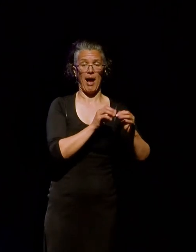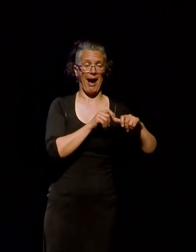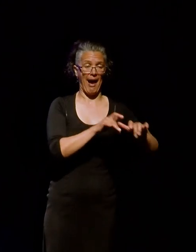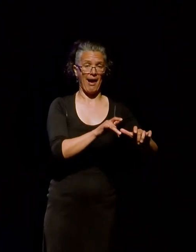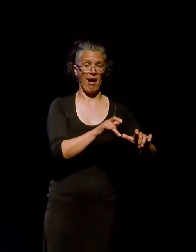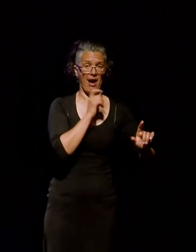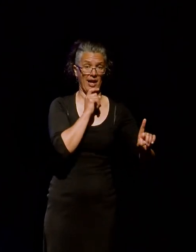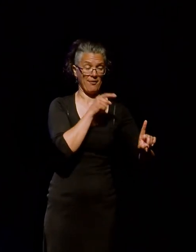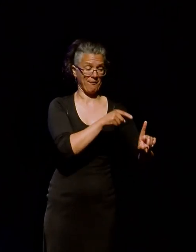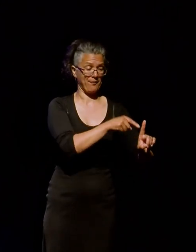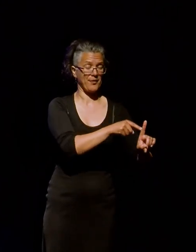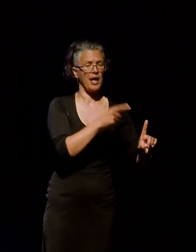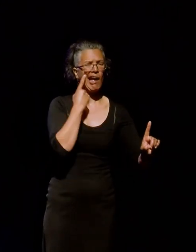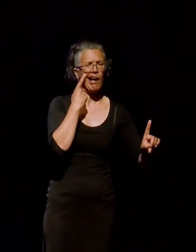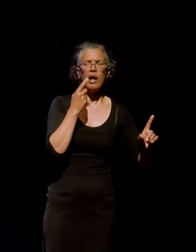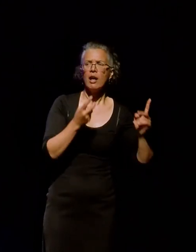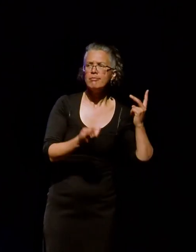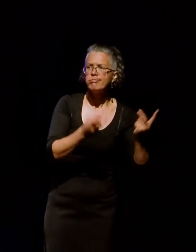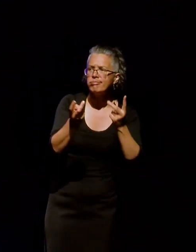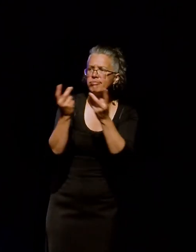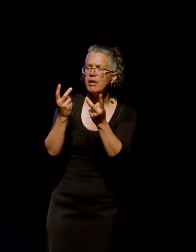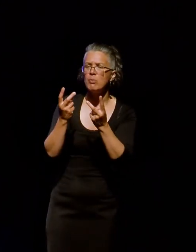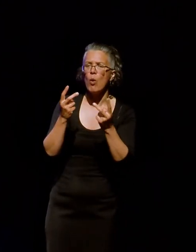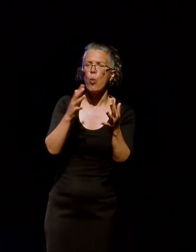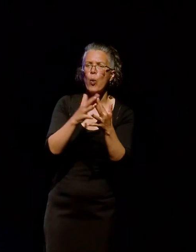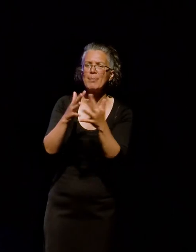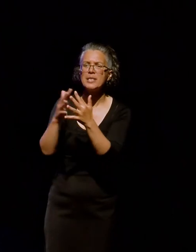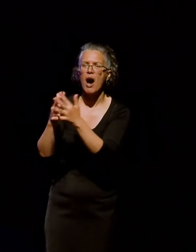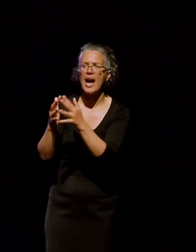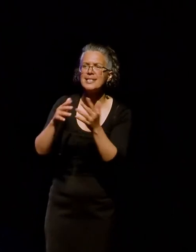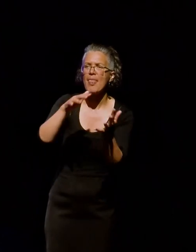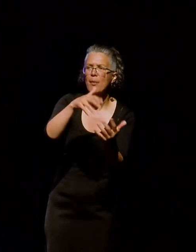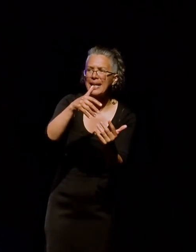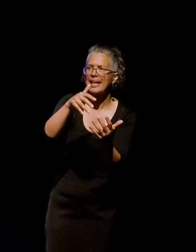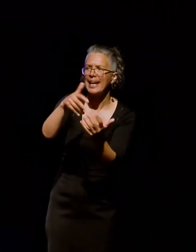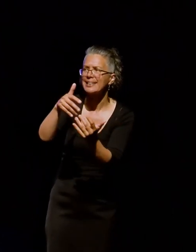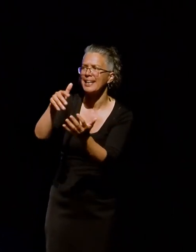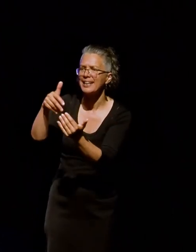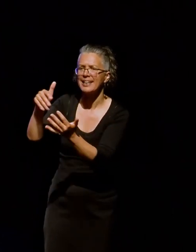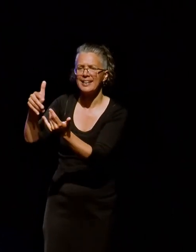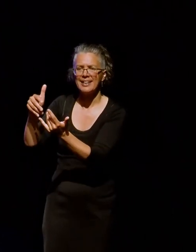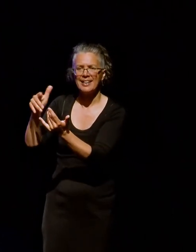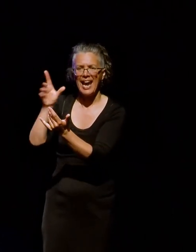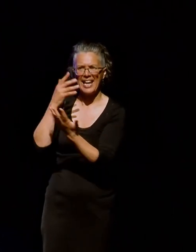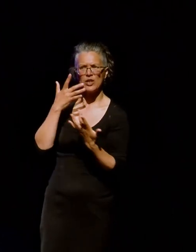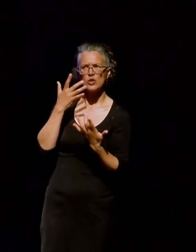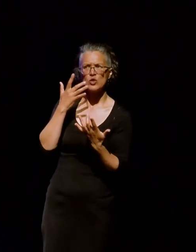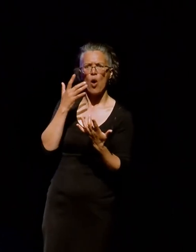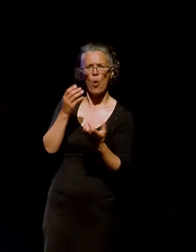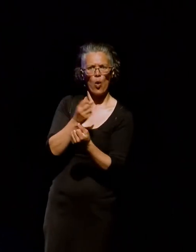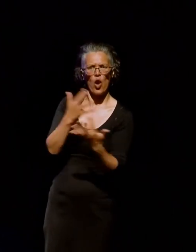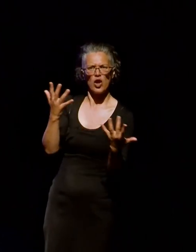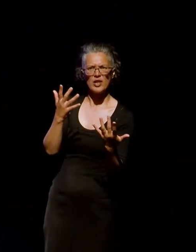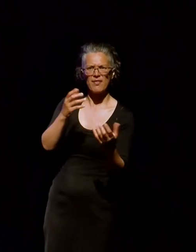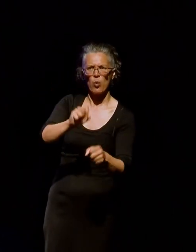websites that we had been collecting over time. And noticing and being able to document the shift to so much of those websites